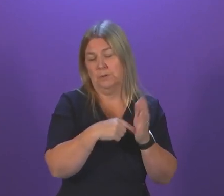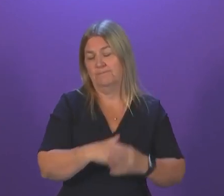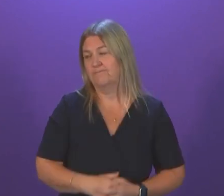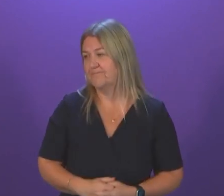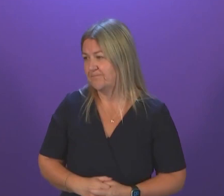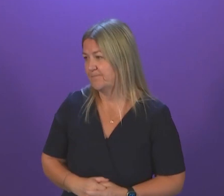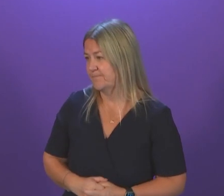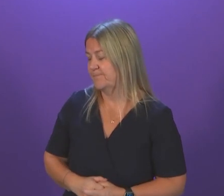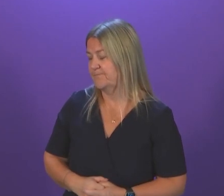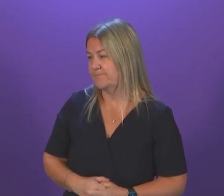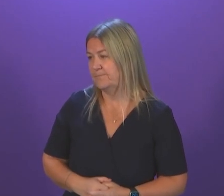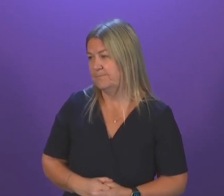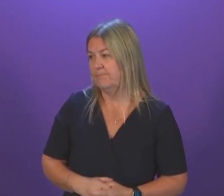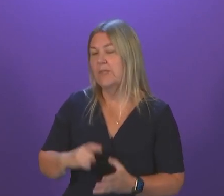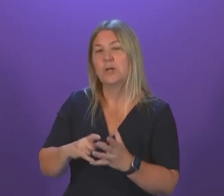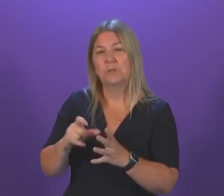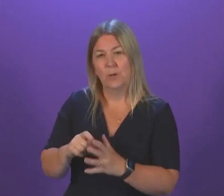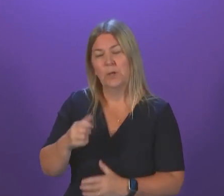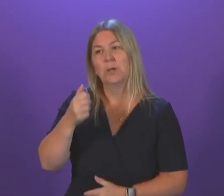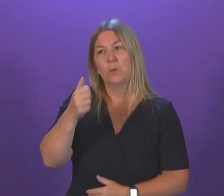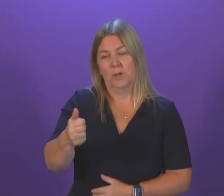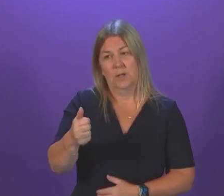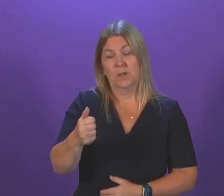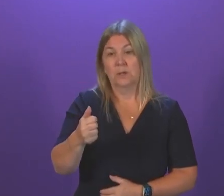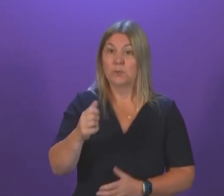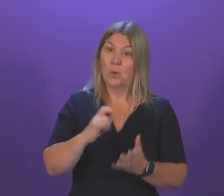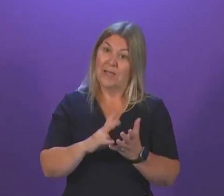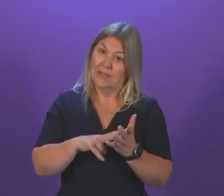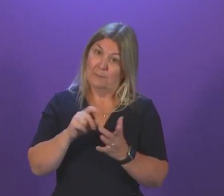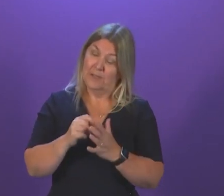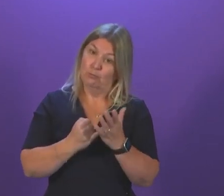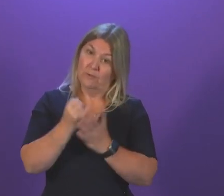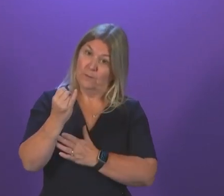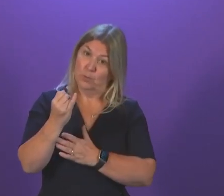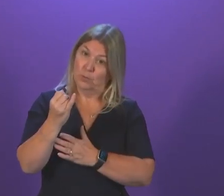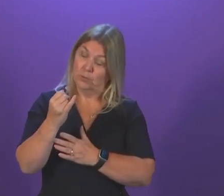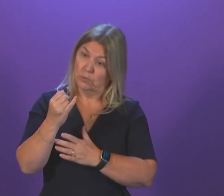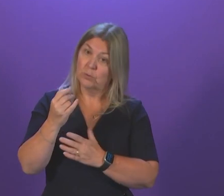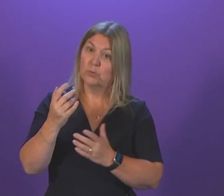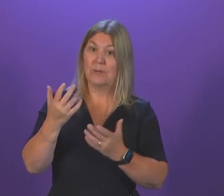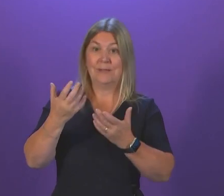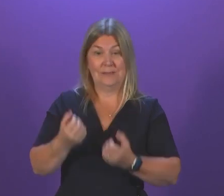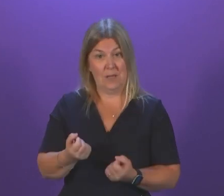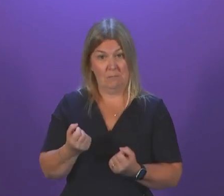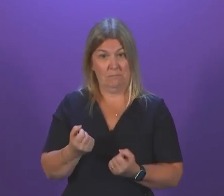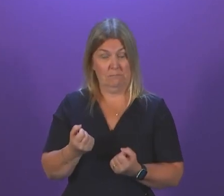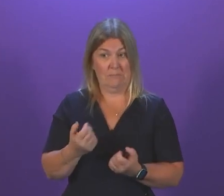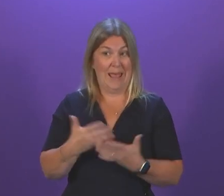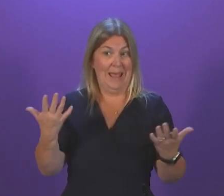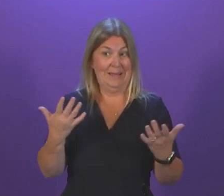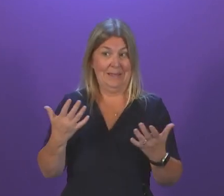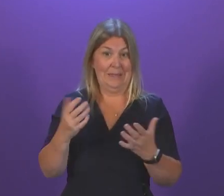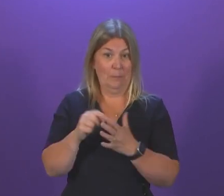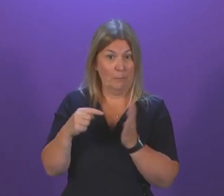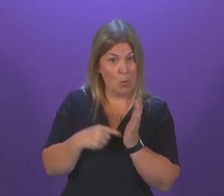I thank the First Minister for that answer. The SNP refused to acknowledge the benefits of any kind of a port in Scotland for a long time.